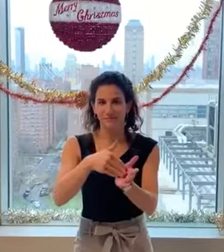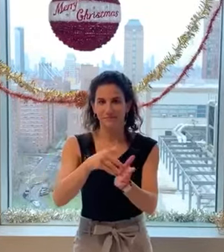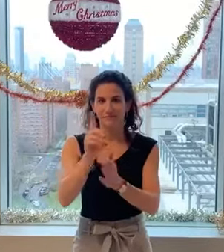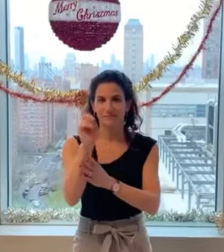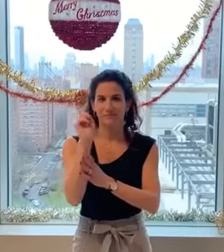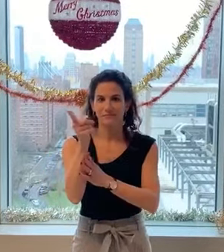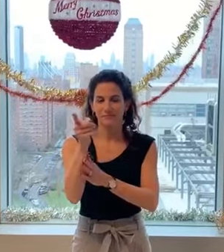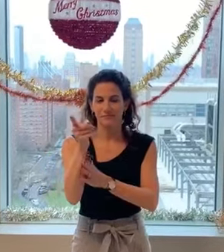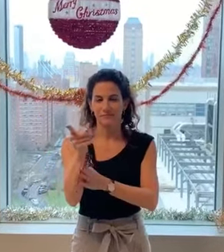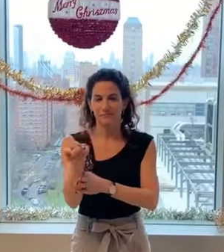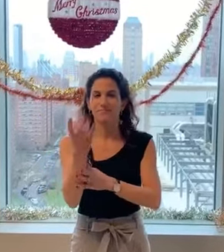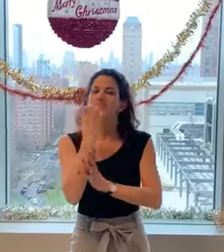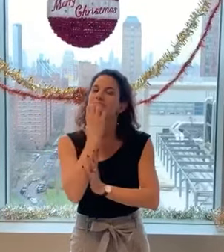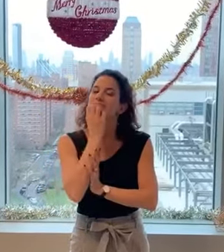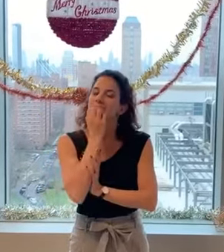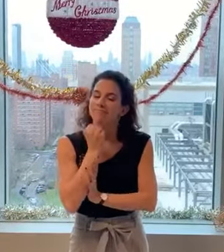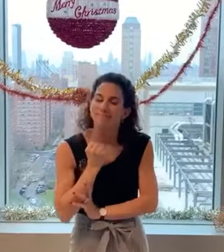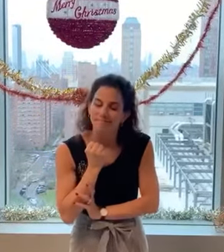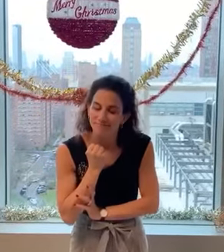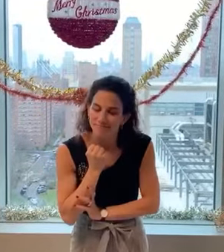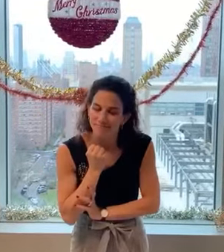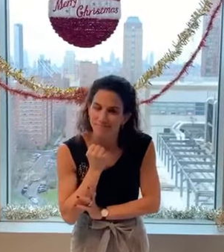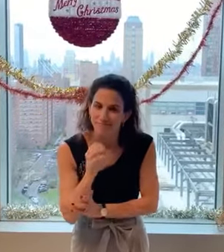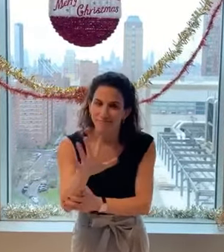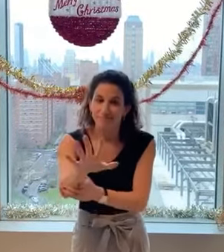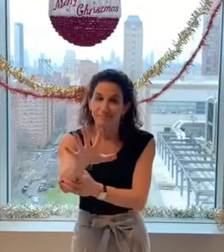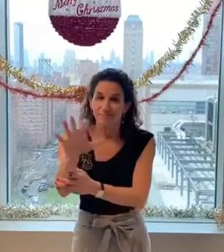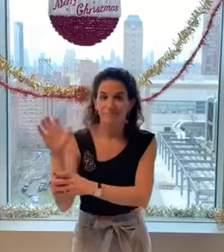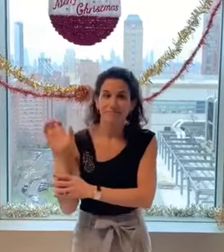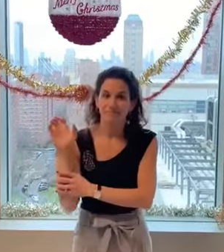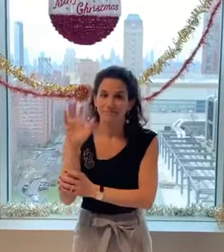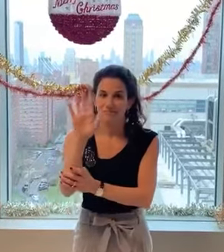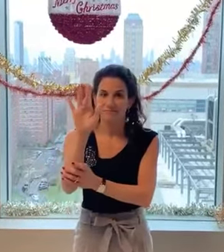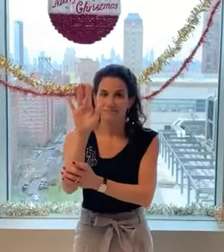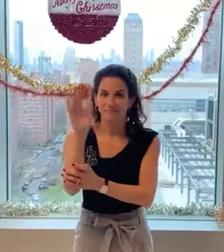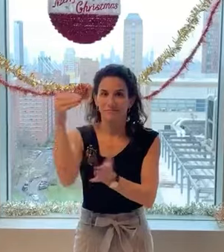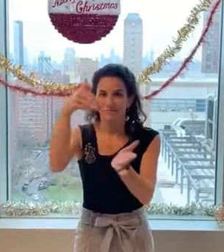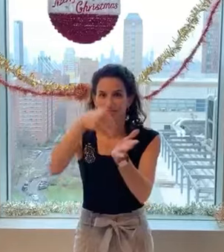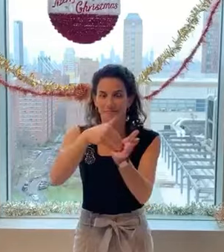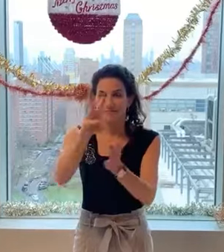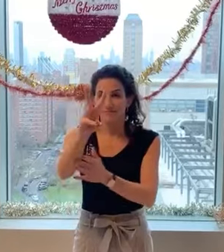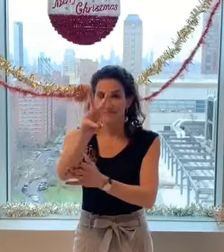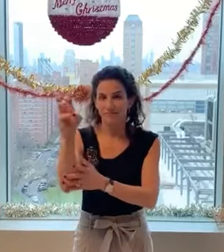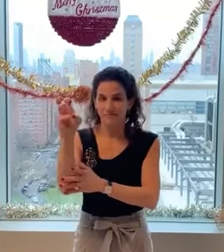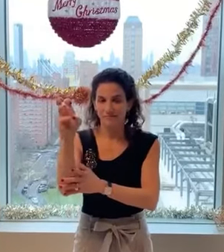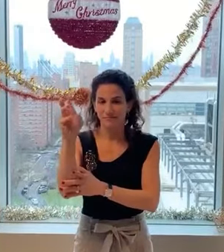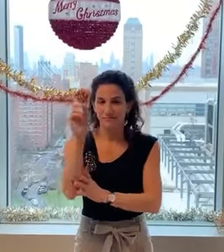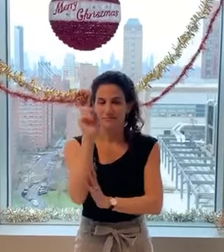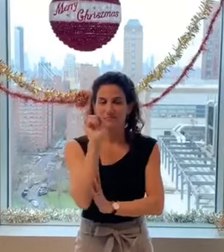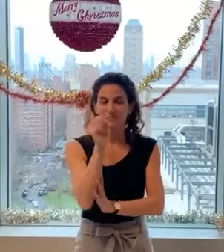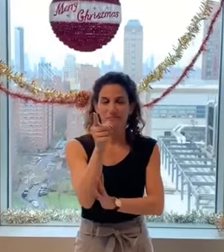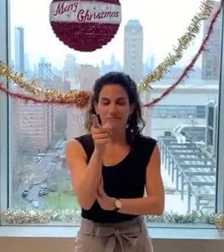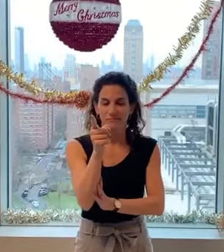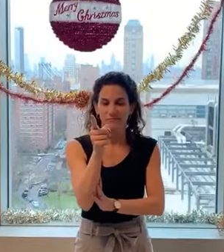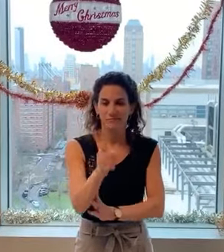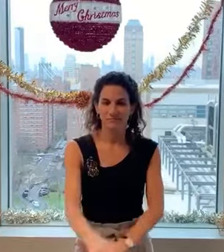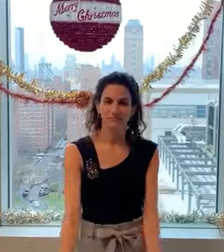moments so dear Five hundred, twenty-five thousand, six hundred minutes